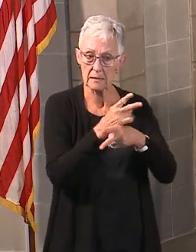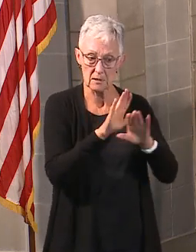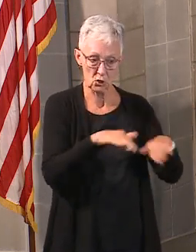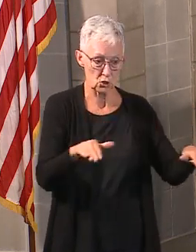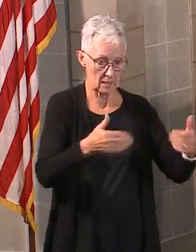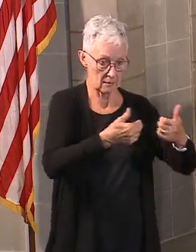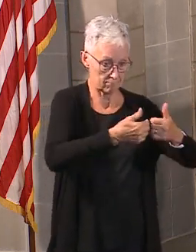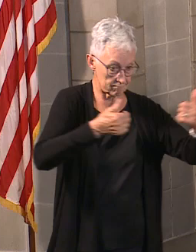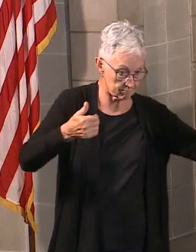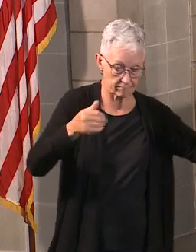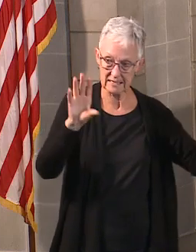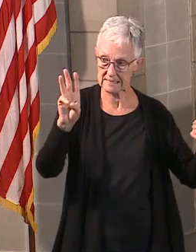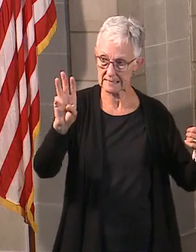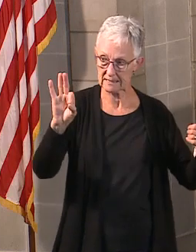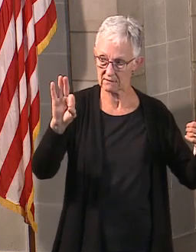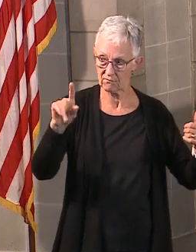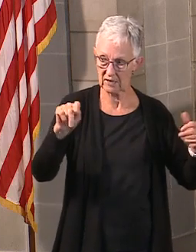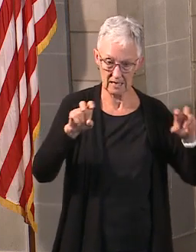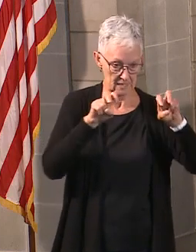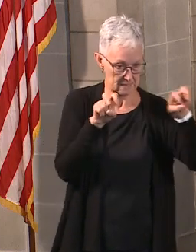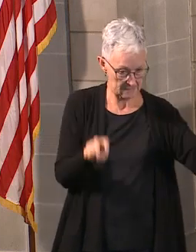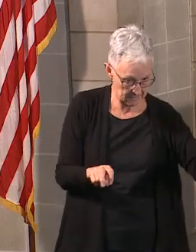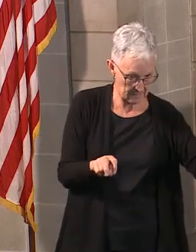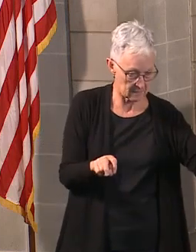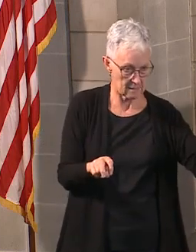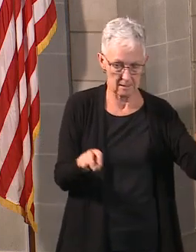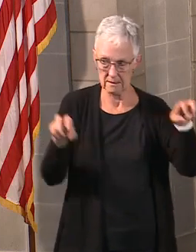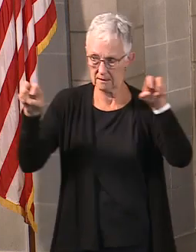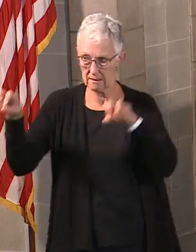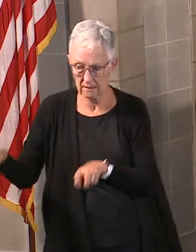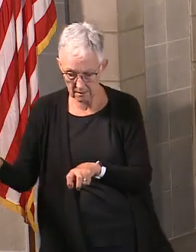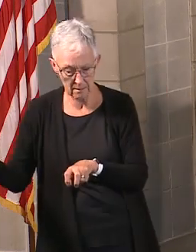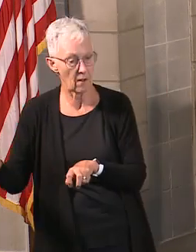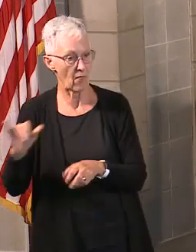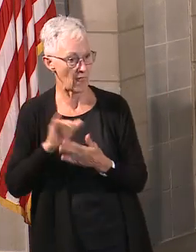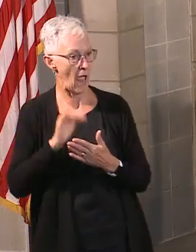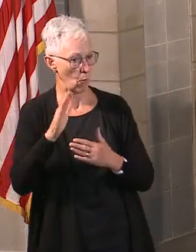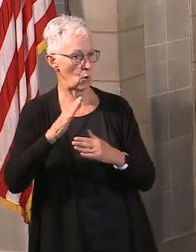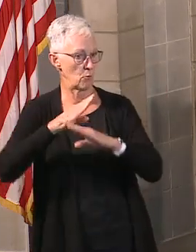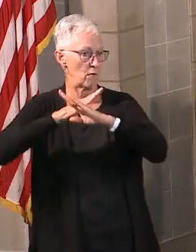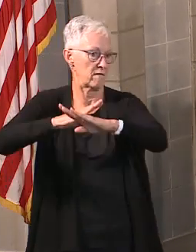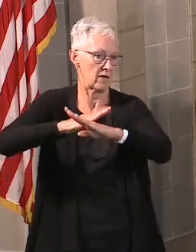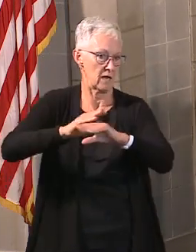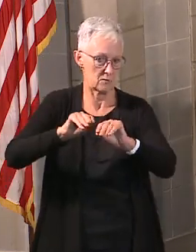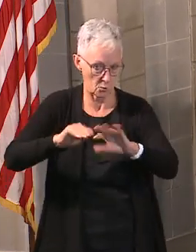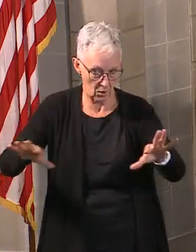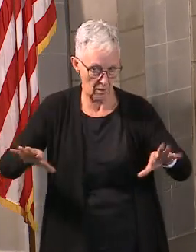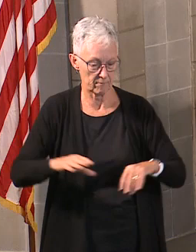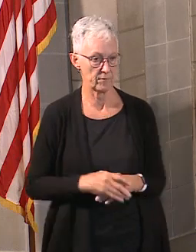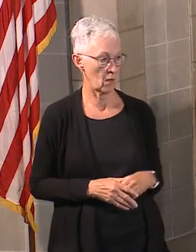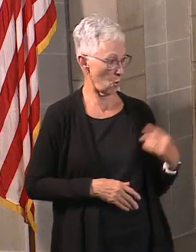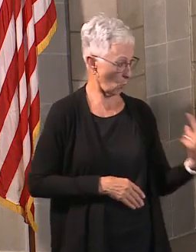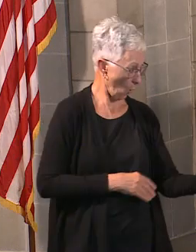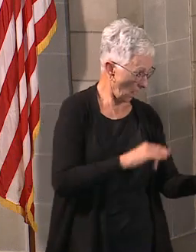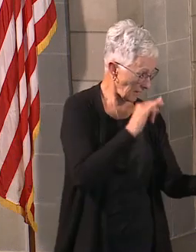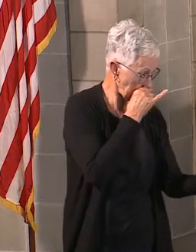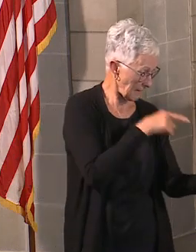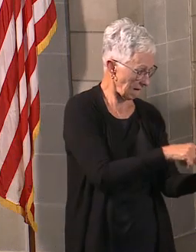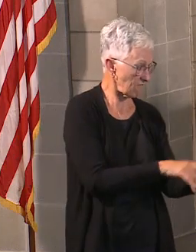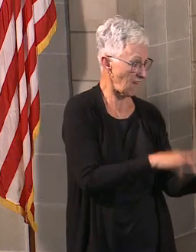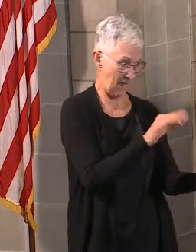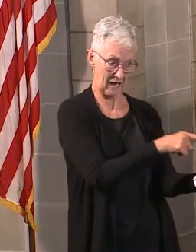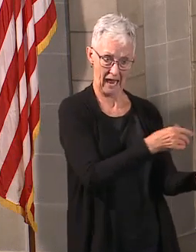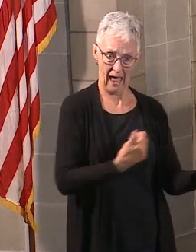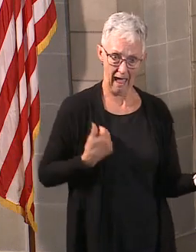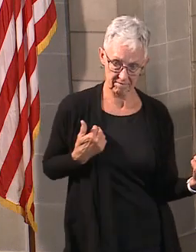classroom, for example, that's going to really limit the spread of the virus. And then if a child does test positive, you do the same sort of